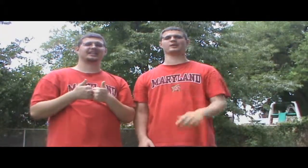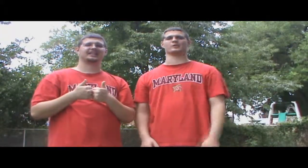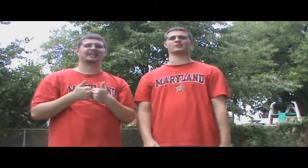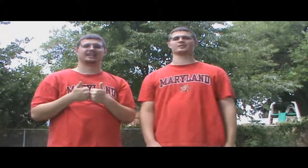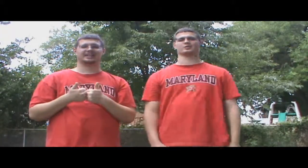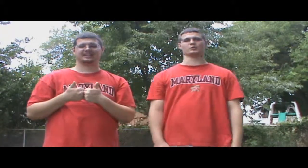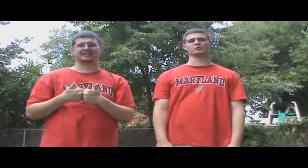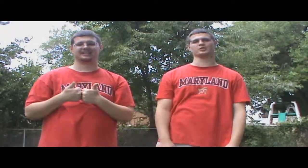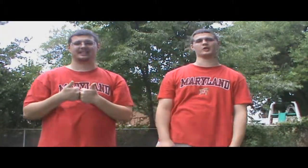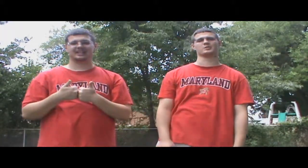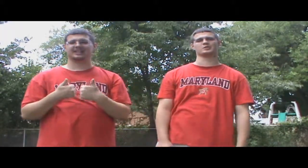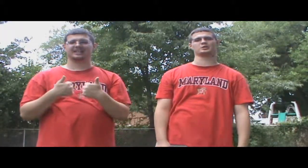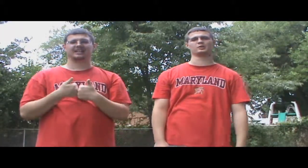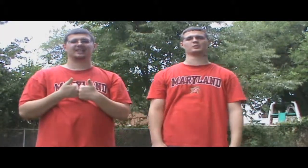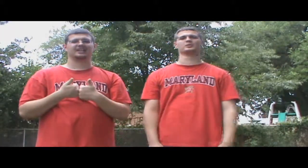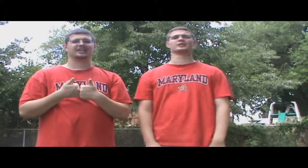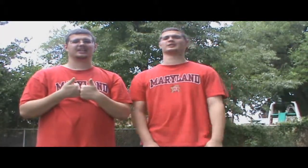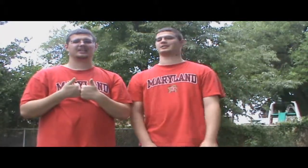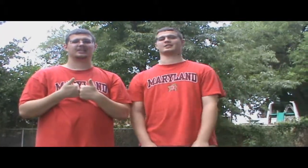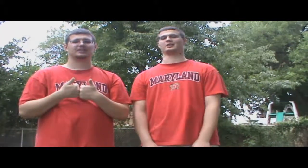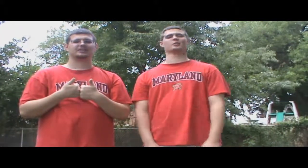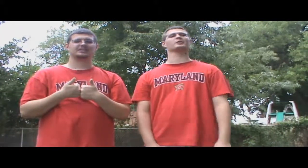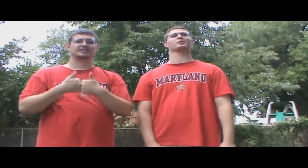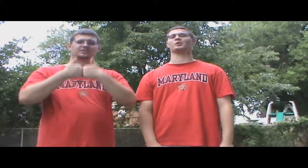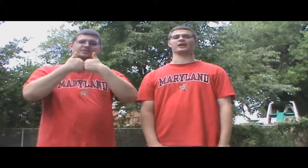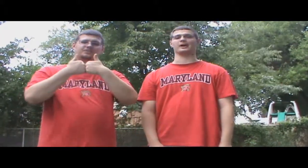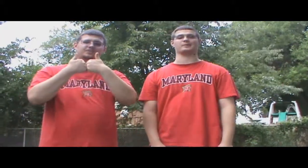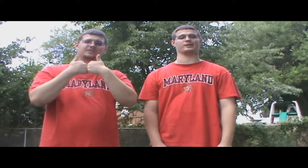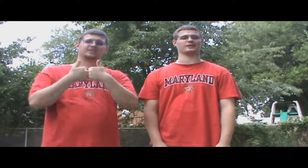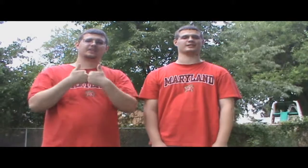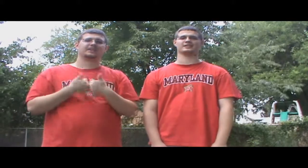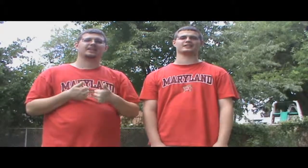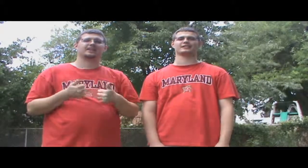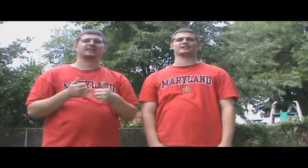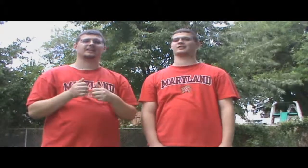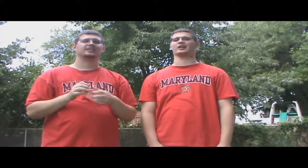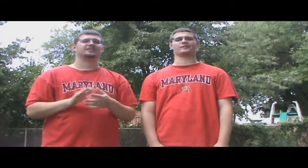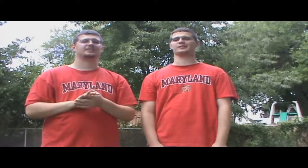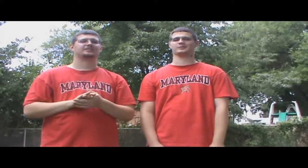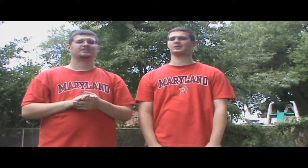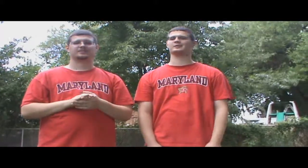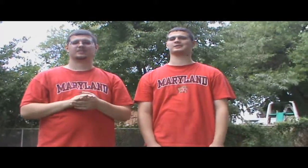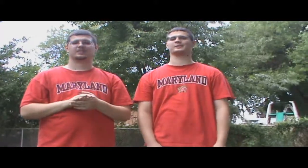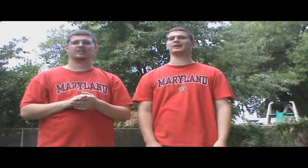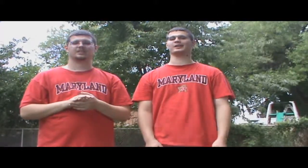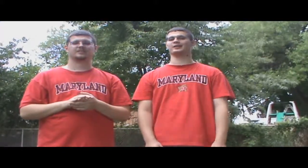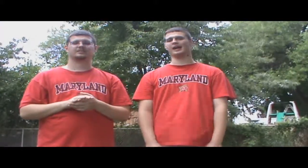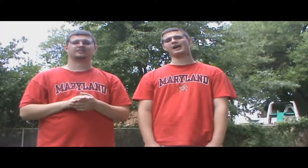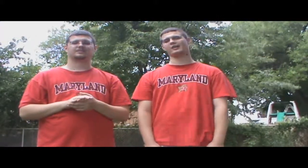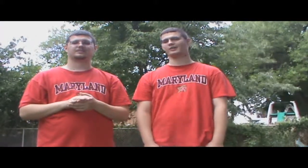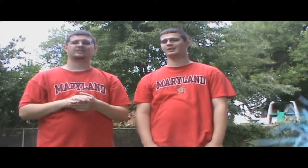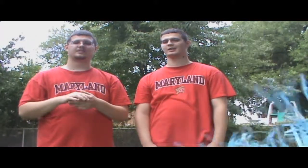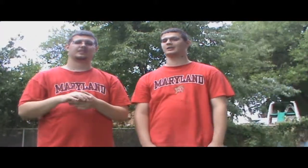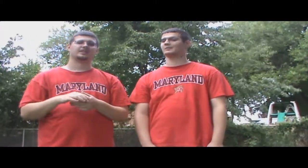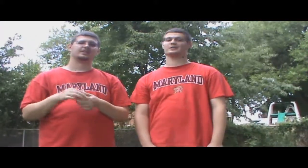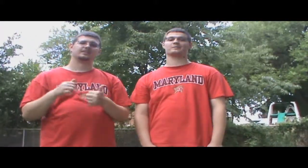you know, you know the U. The U it will not be. The graphics will be superior now. But